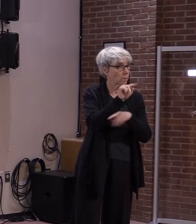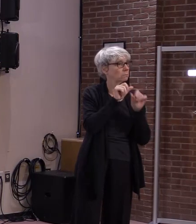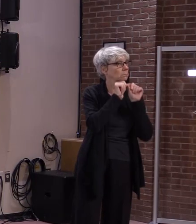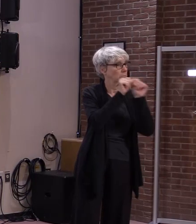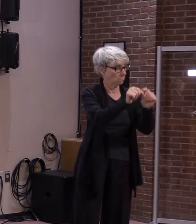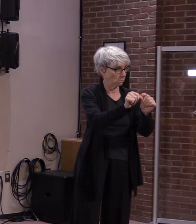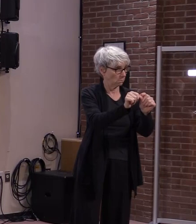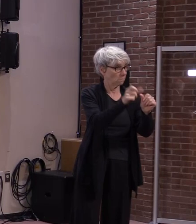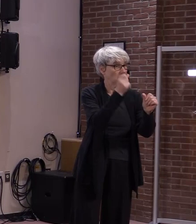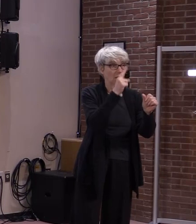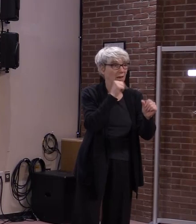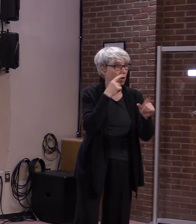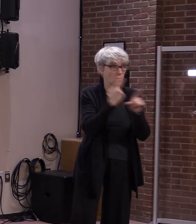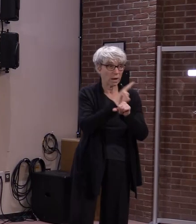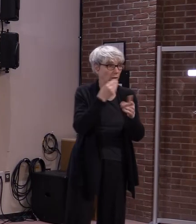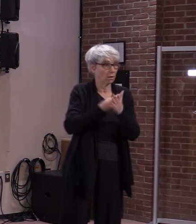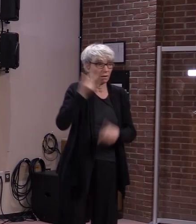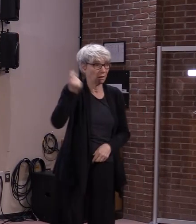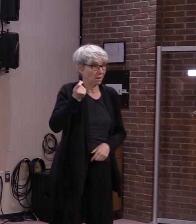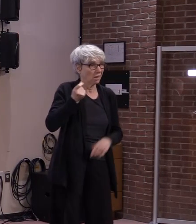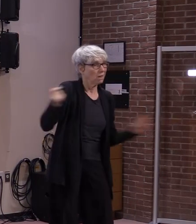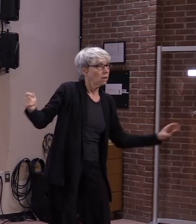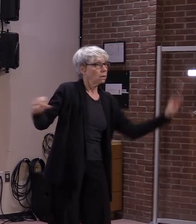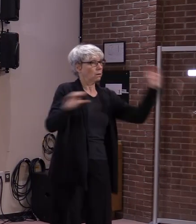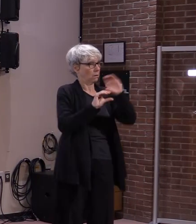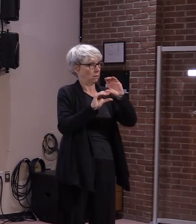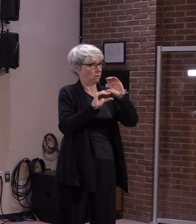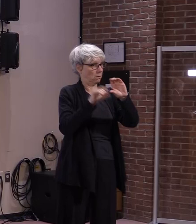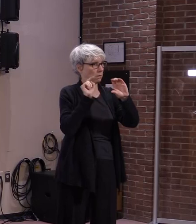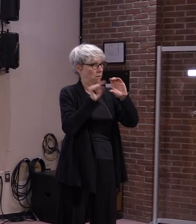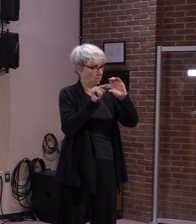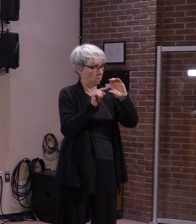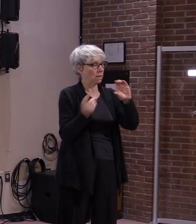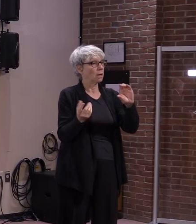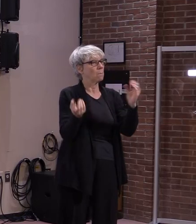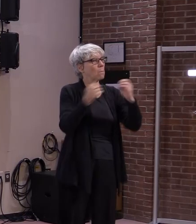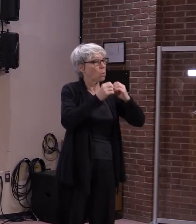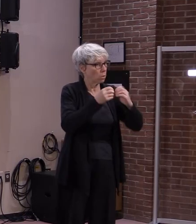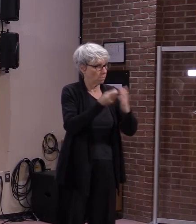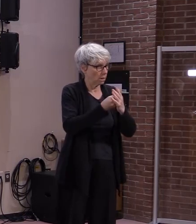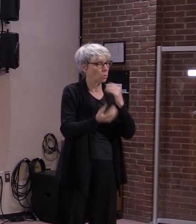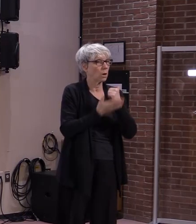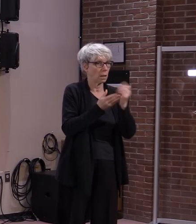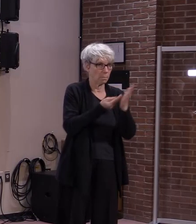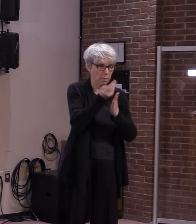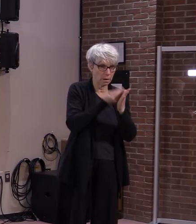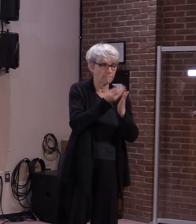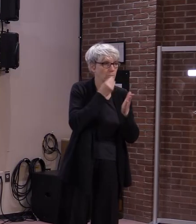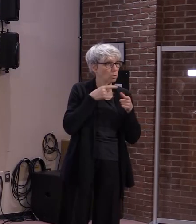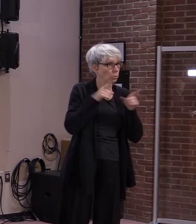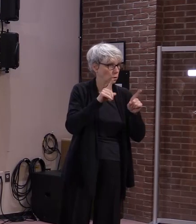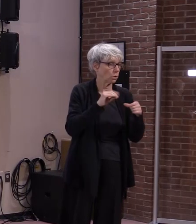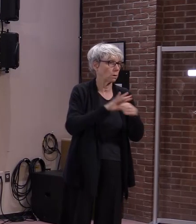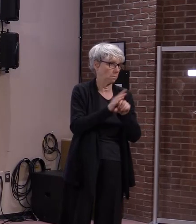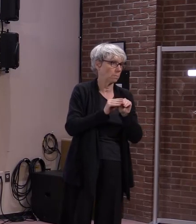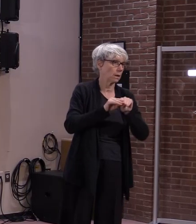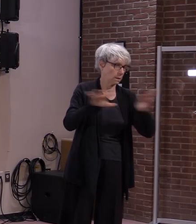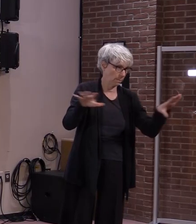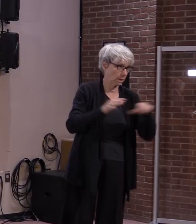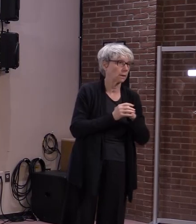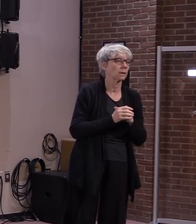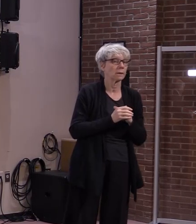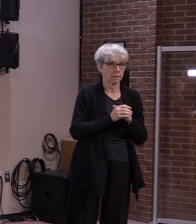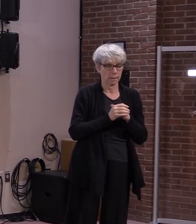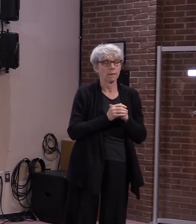maximum emergency allotments are supplemental food benefits to help three square Vermont households during the